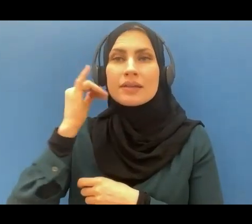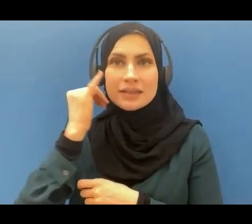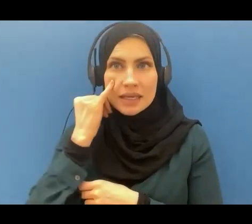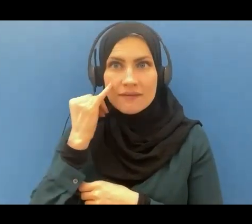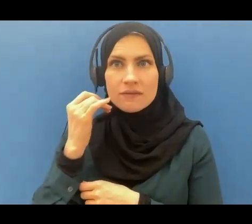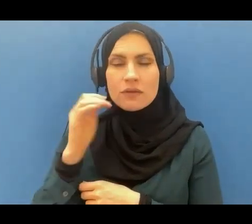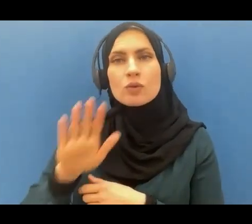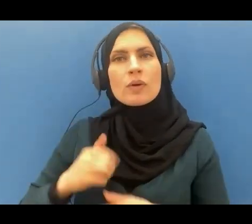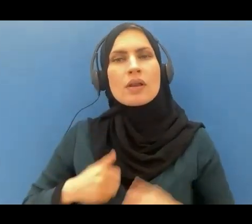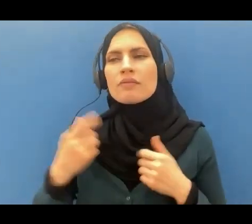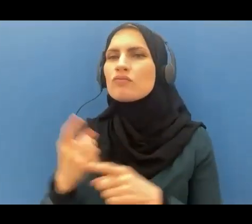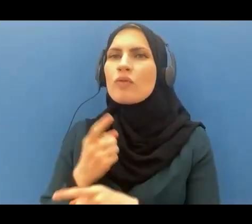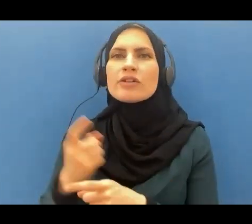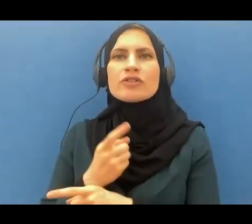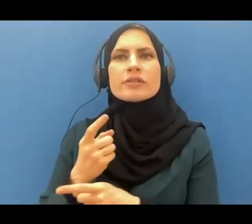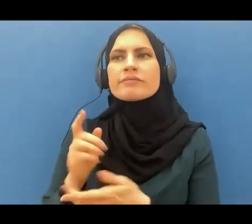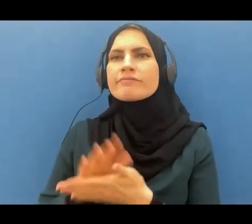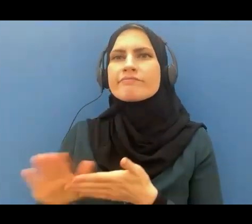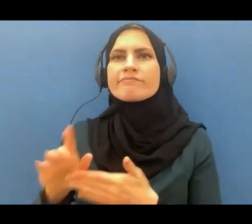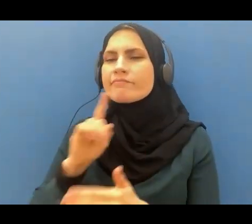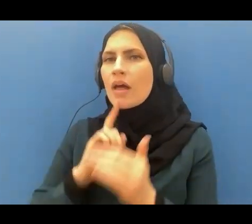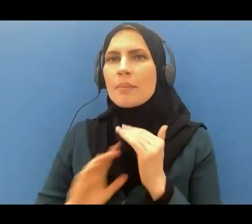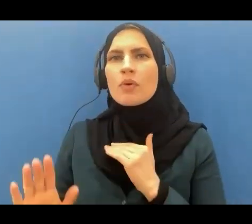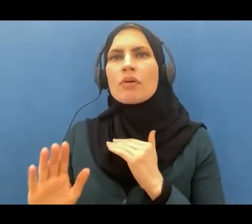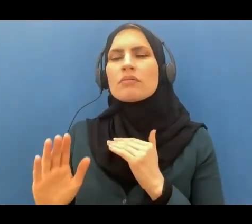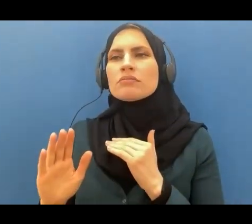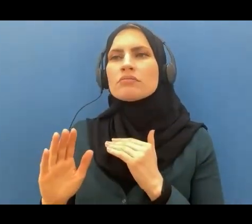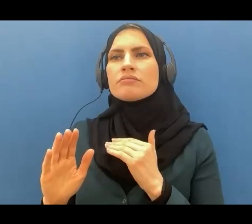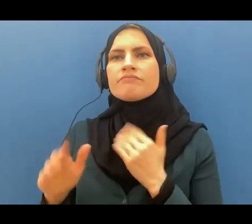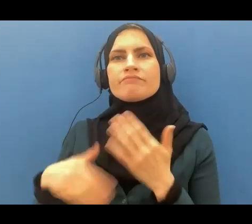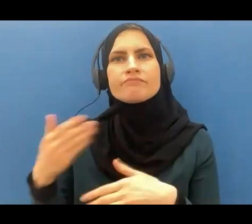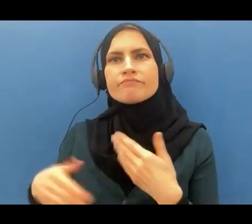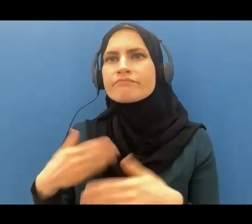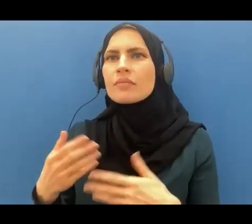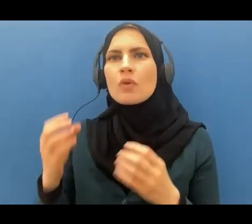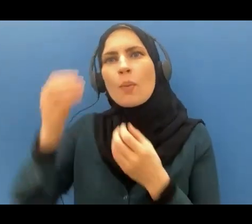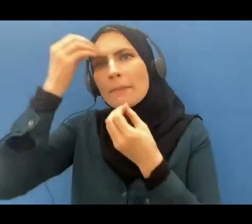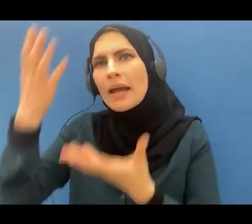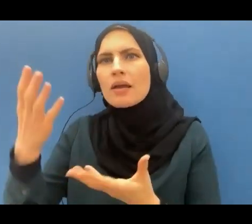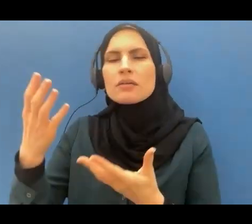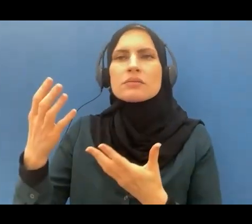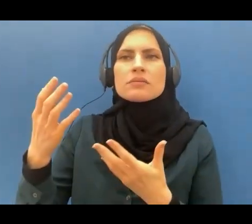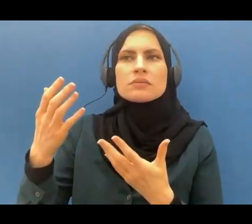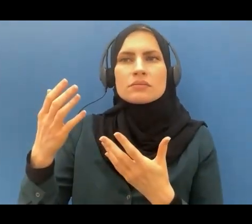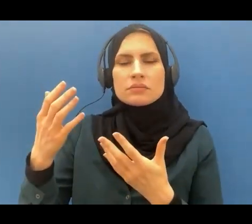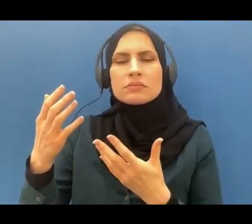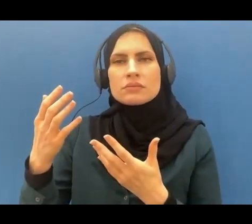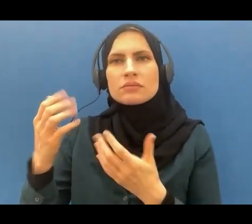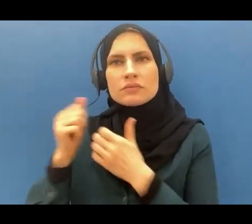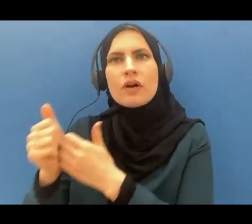life of humility life of obedience and submission Allah will